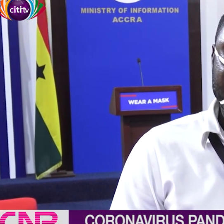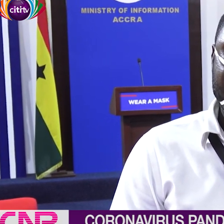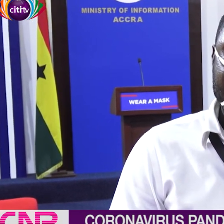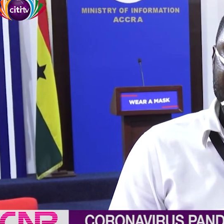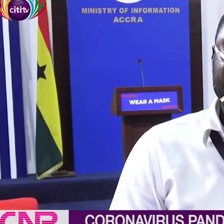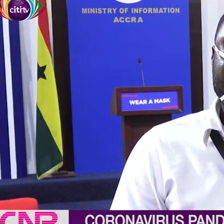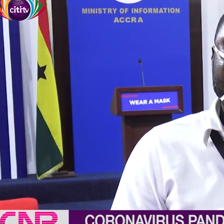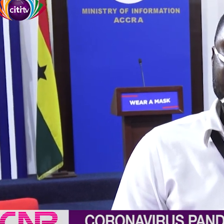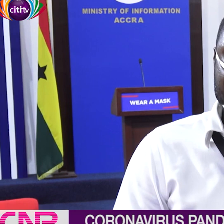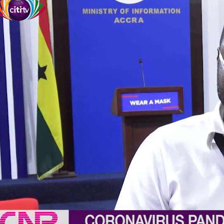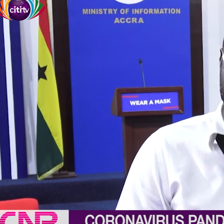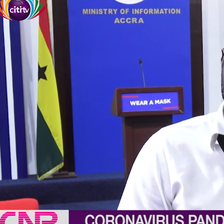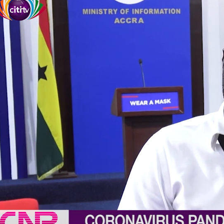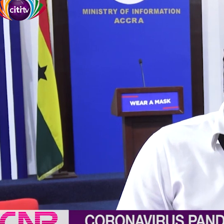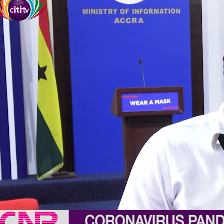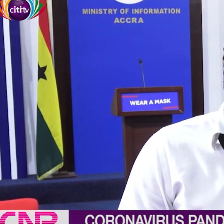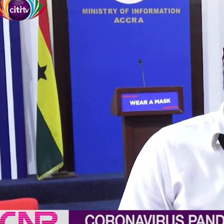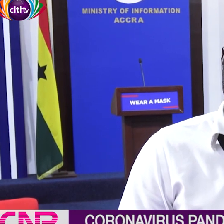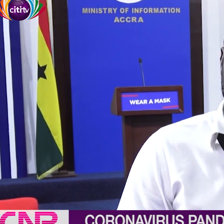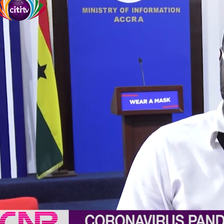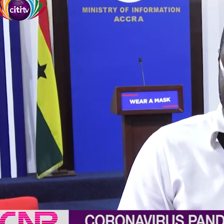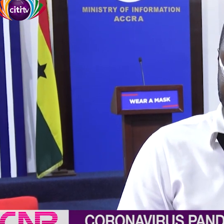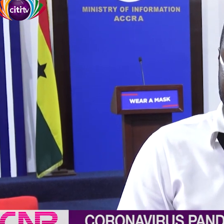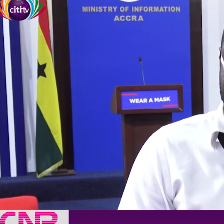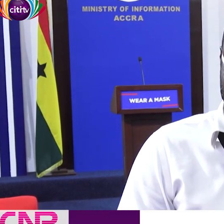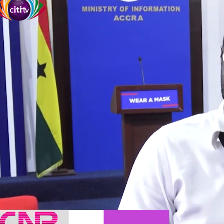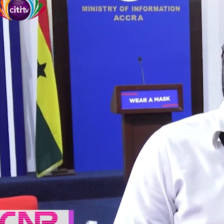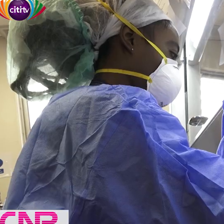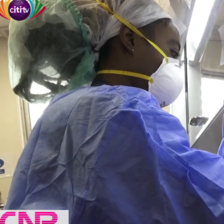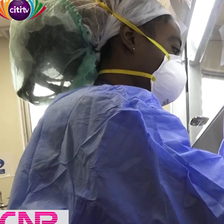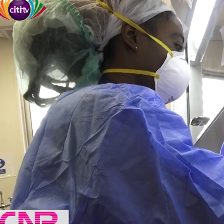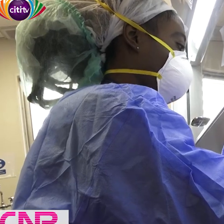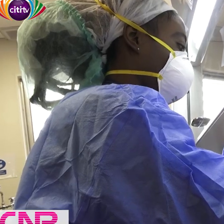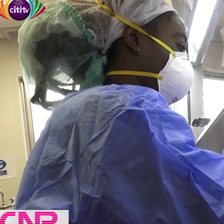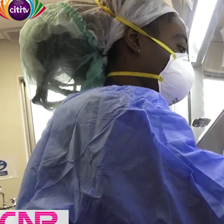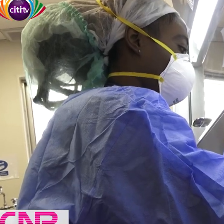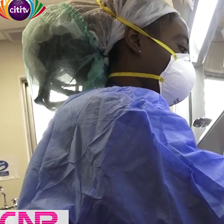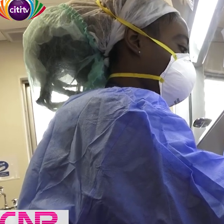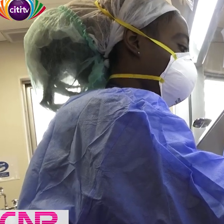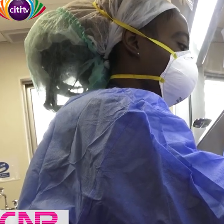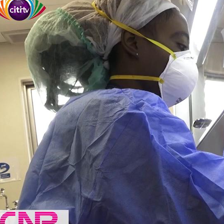safe. My name is Kojo Achman reporting for City News. My name